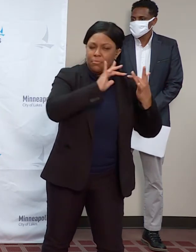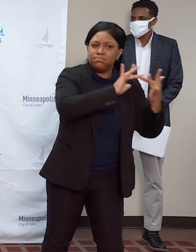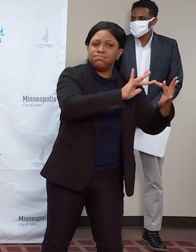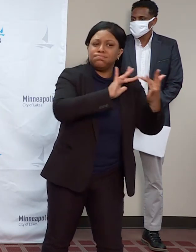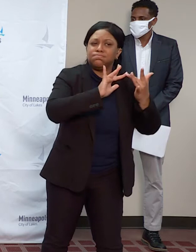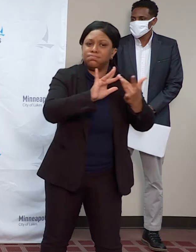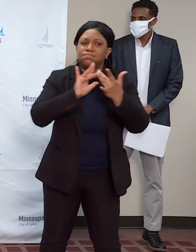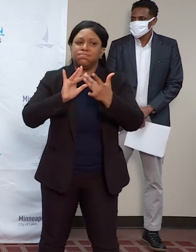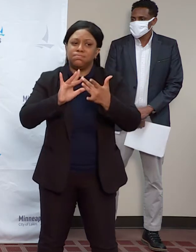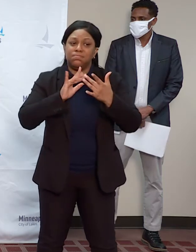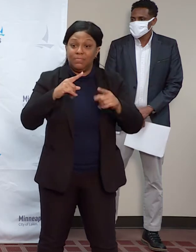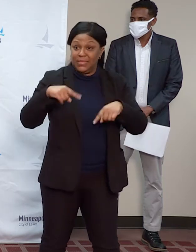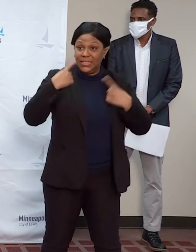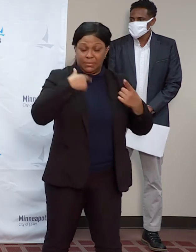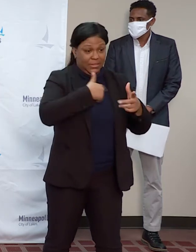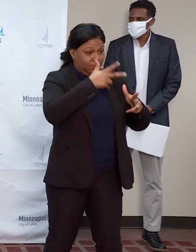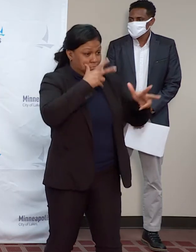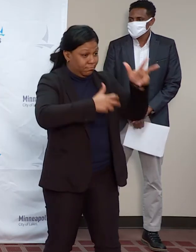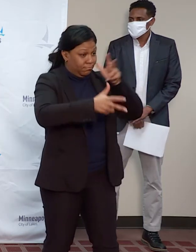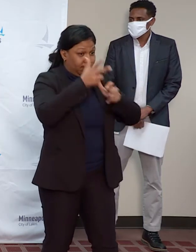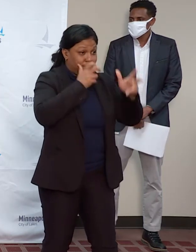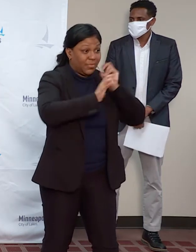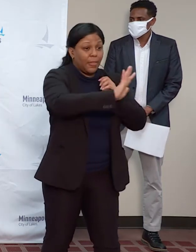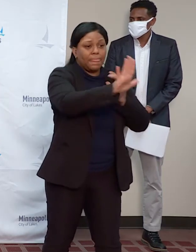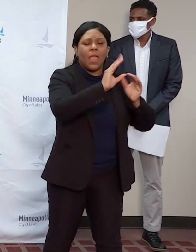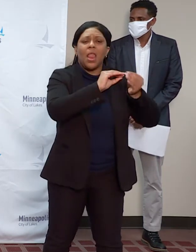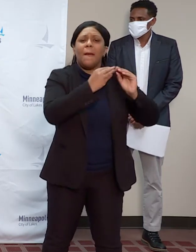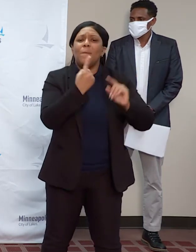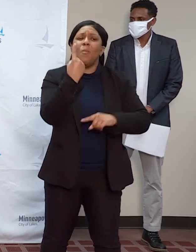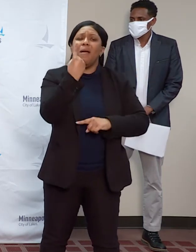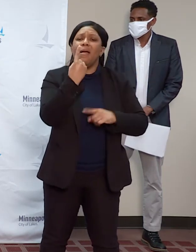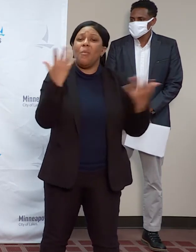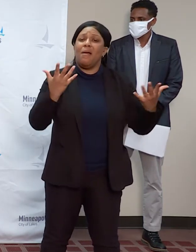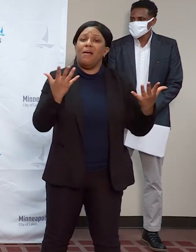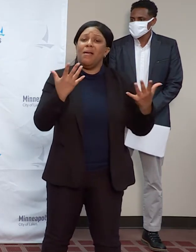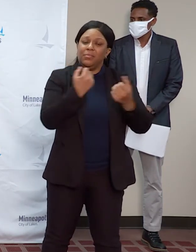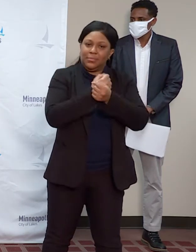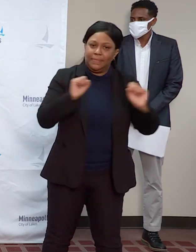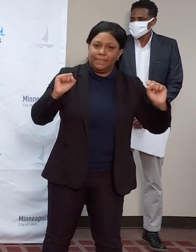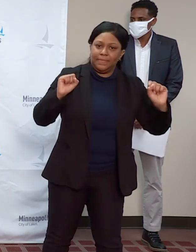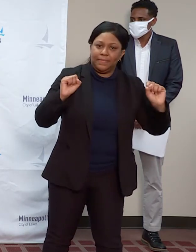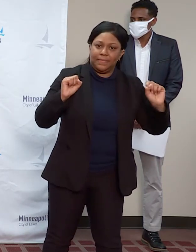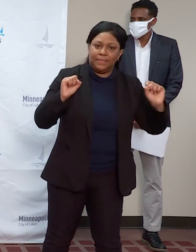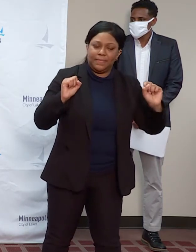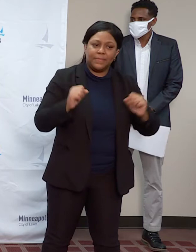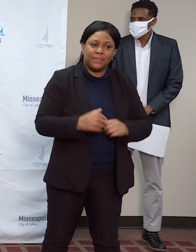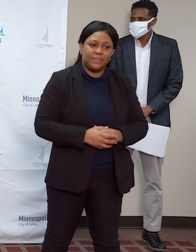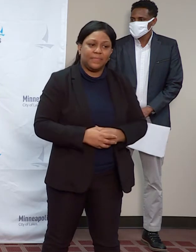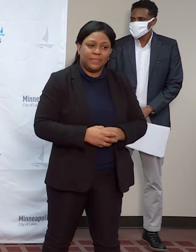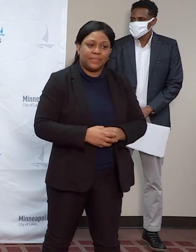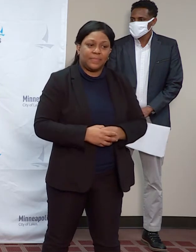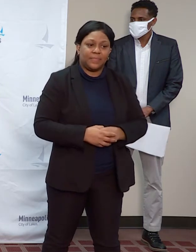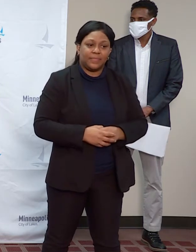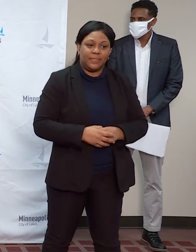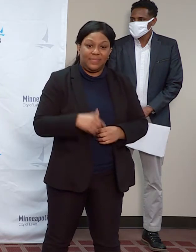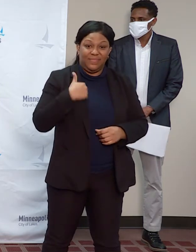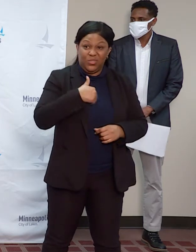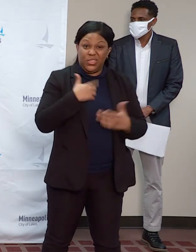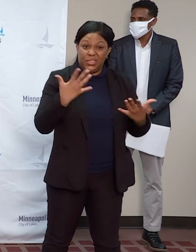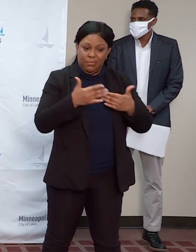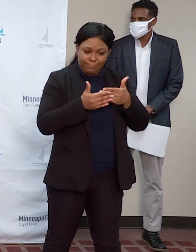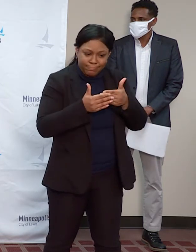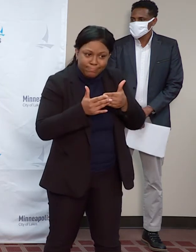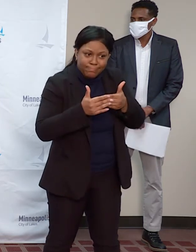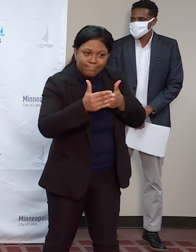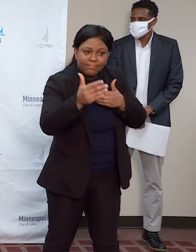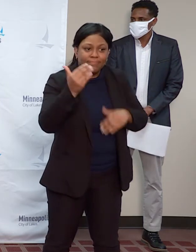the prevention of harm to our communities. So that will continue to be our focus as we move forward. Mayor Fry continues